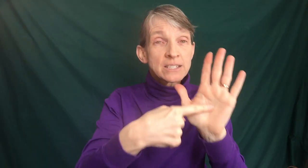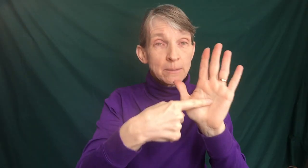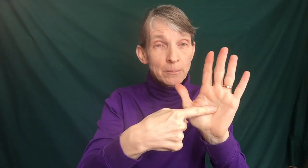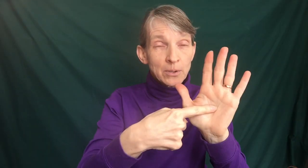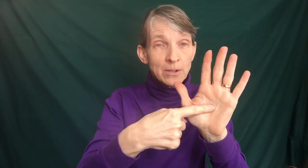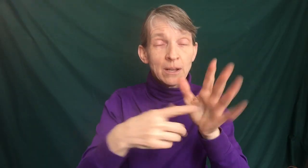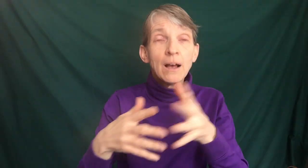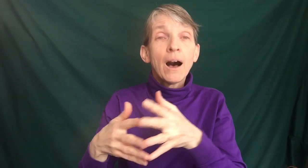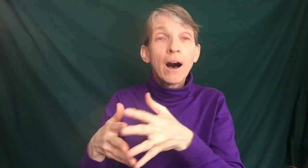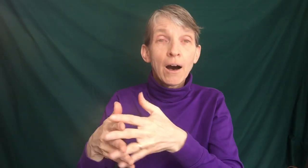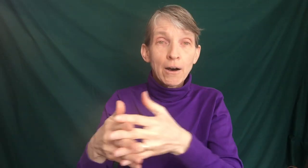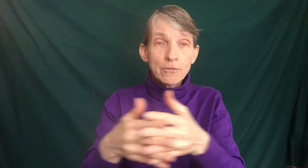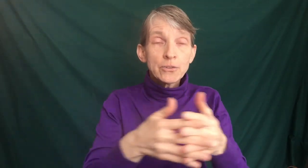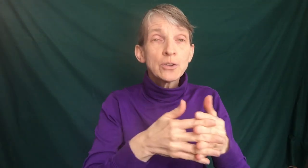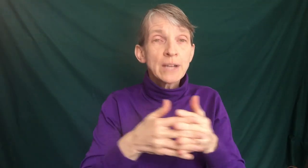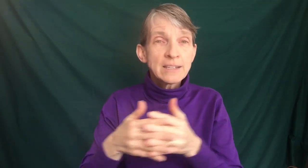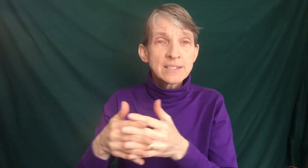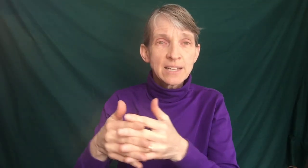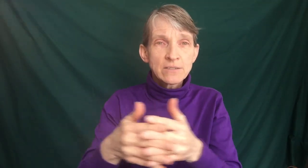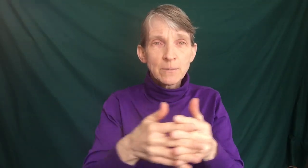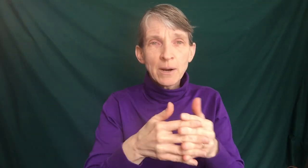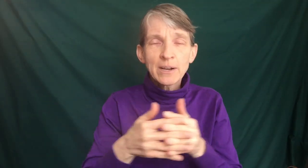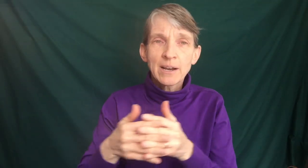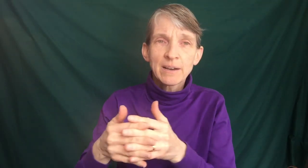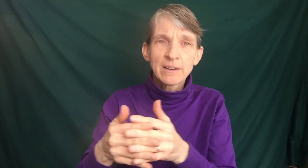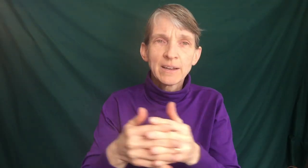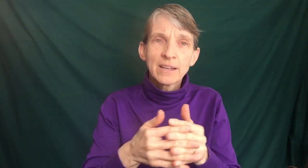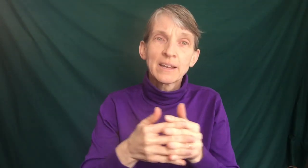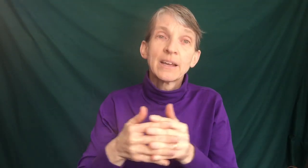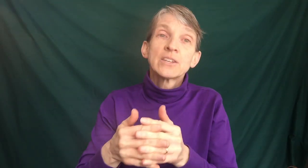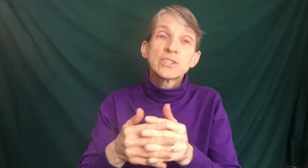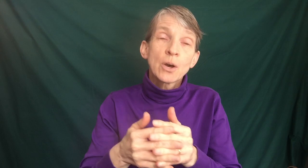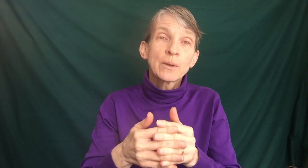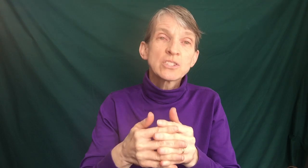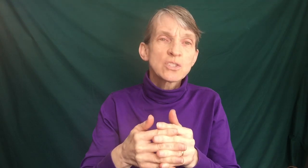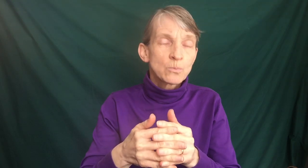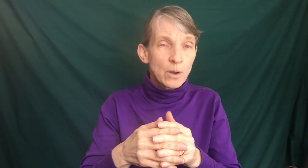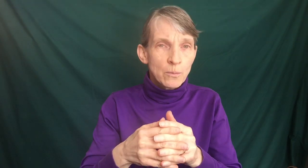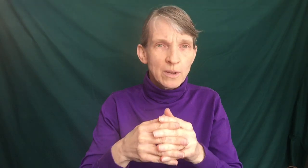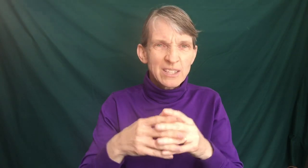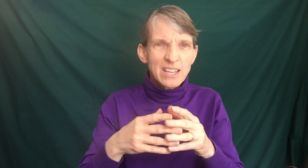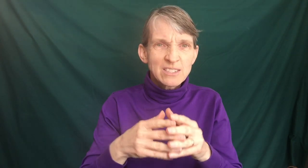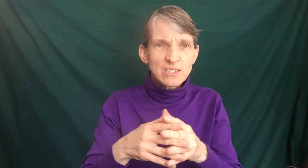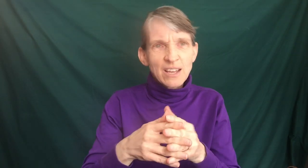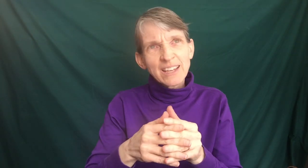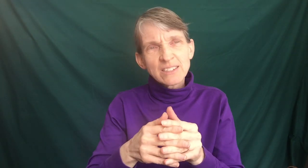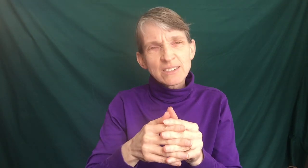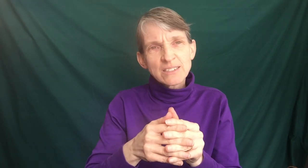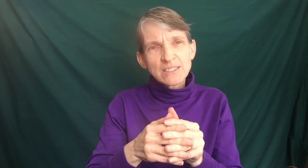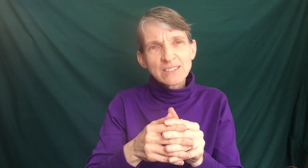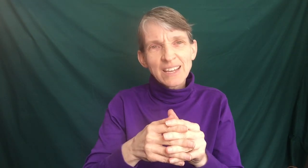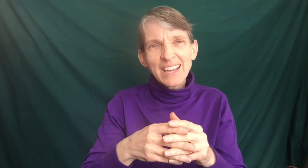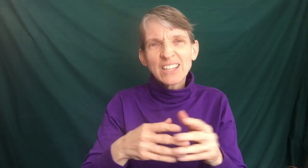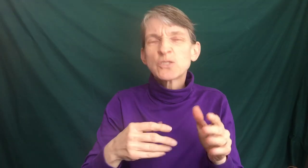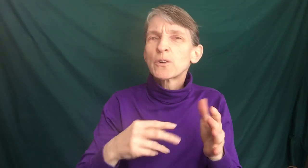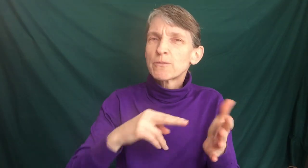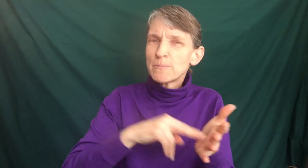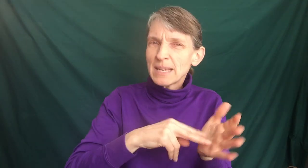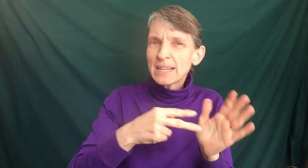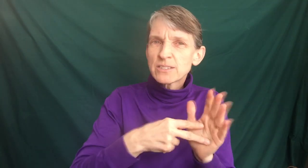symbol of the United States of America. So it's just one, it's, it's, it sort of means